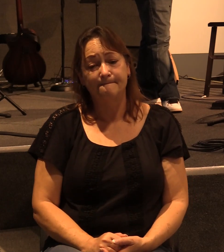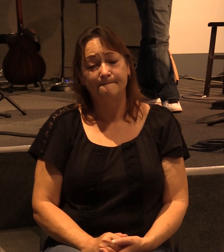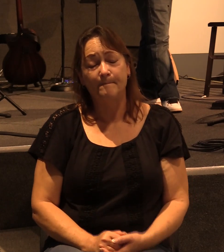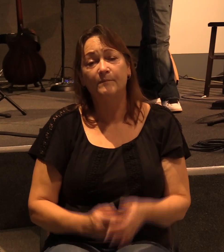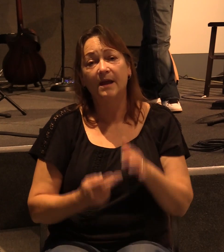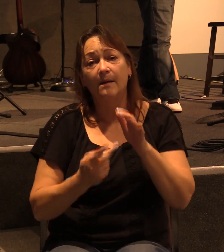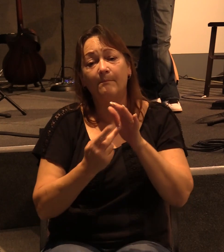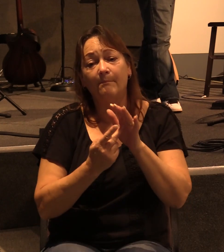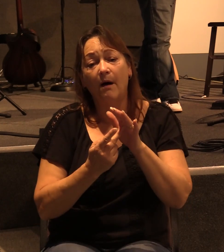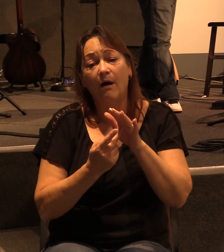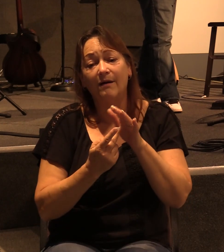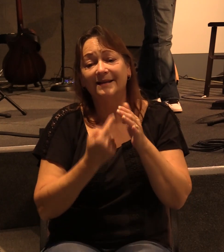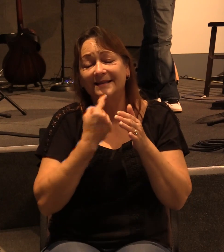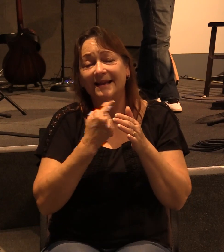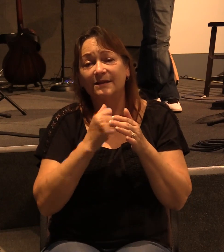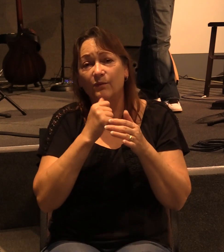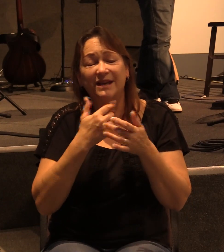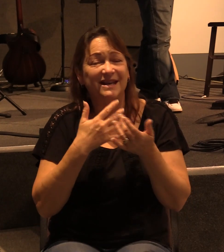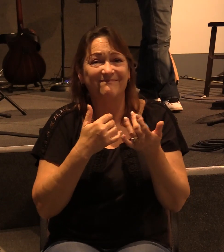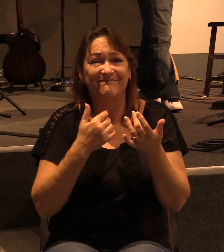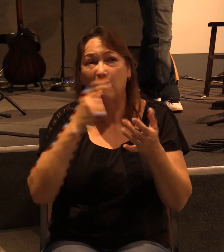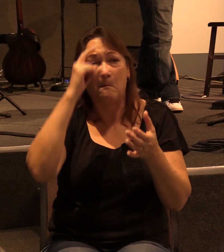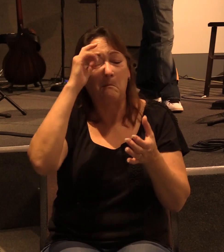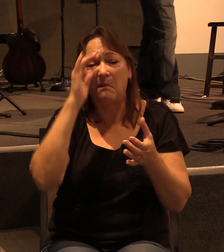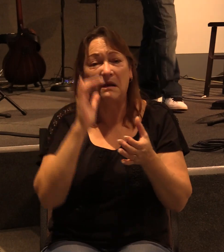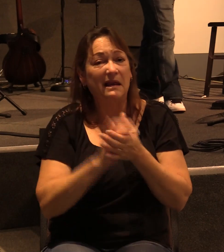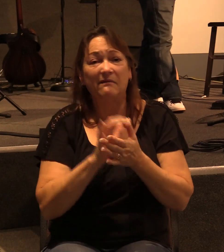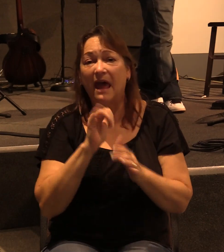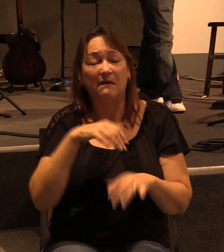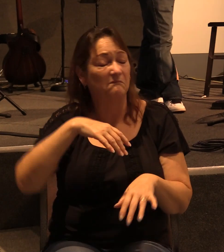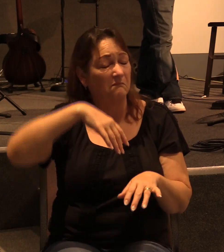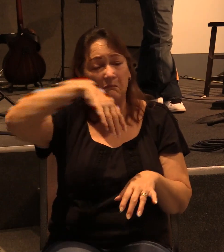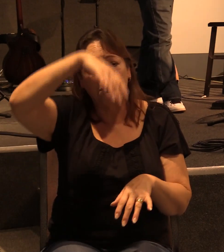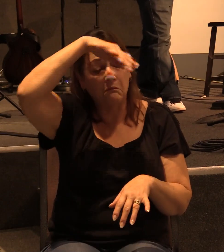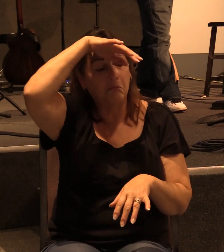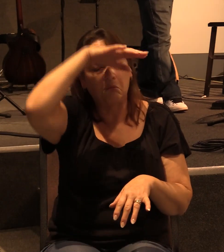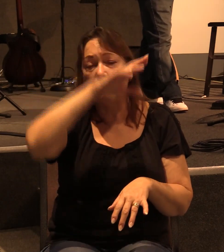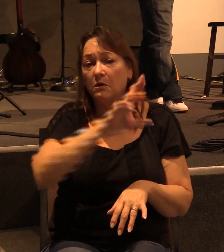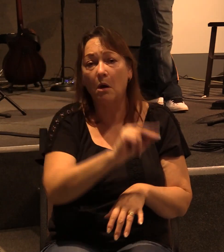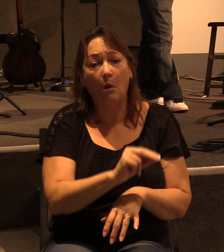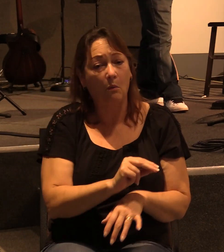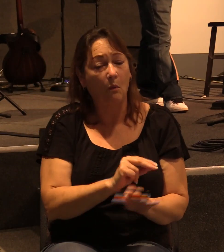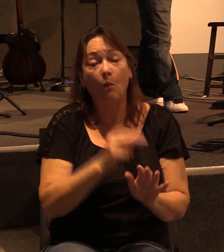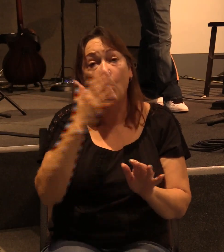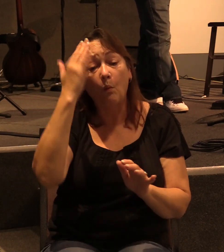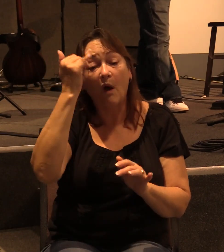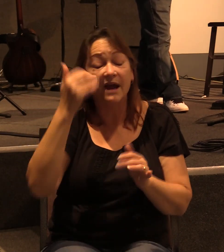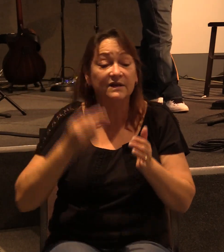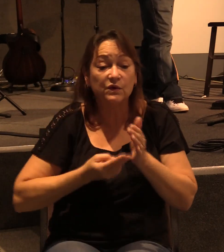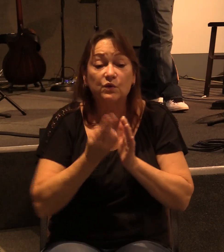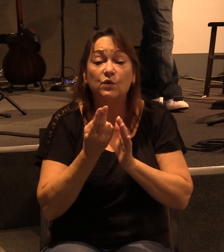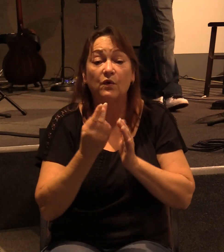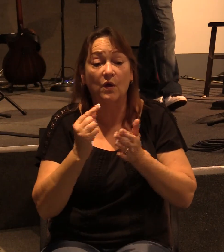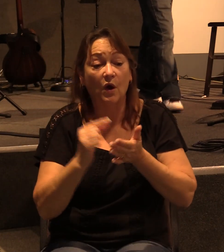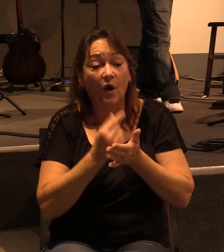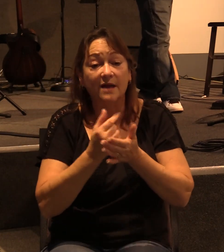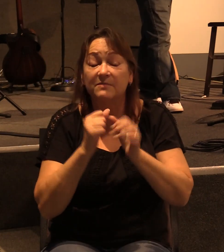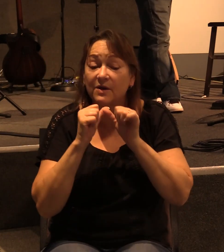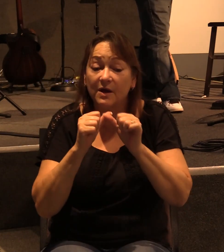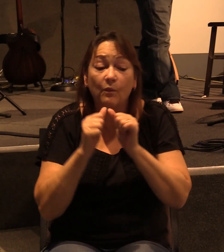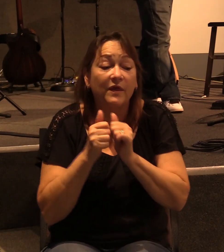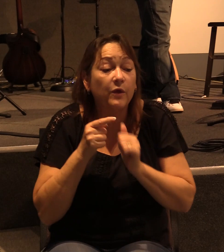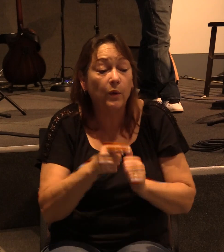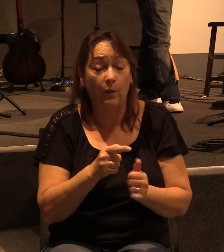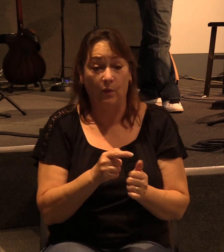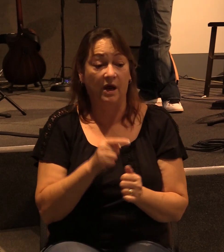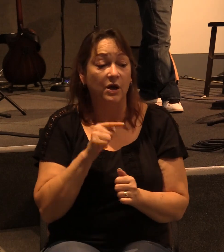Paul says, we didn't buy into this for one second. Why? That the truth of the gospel might continue with